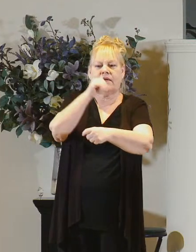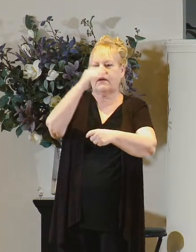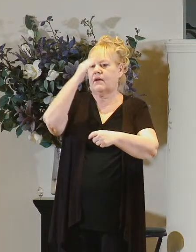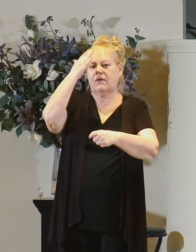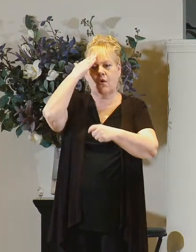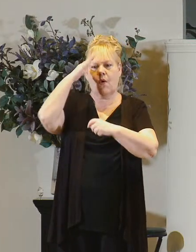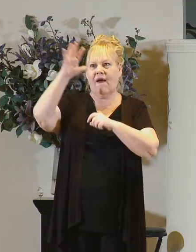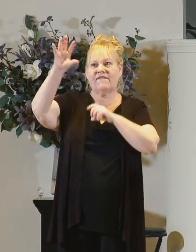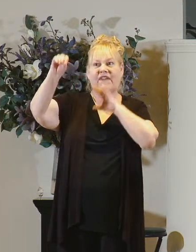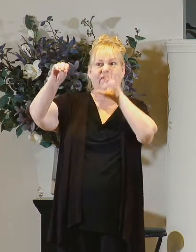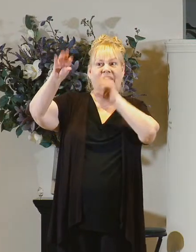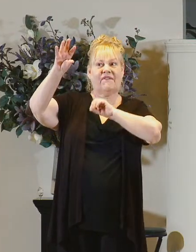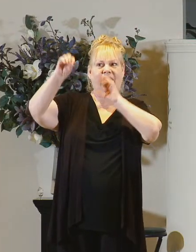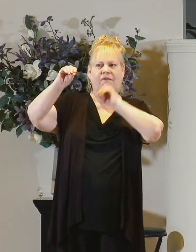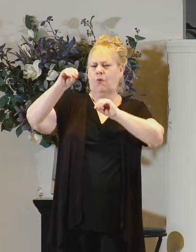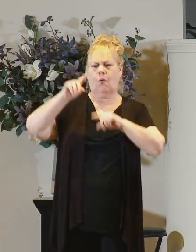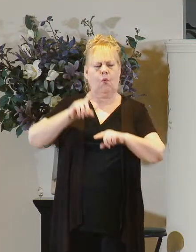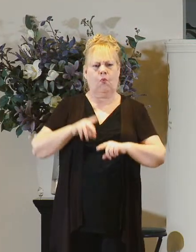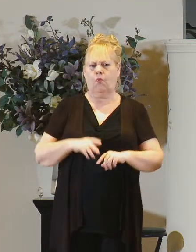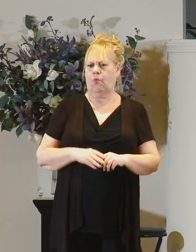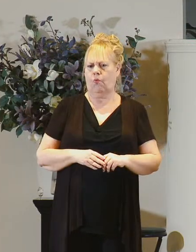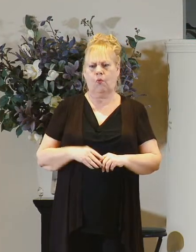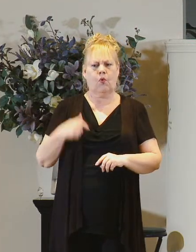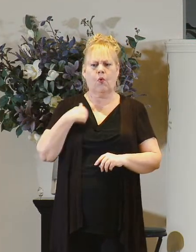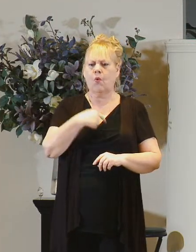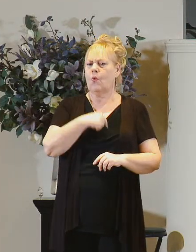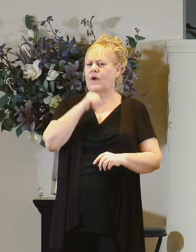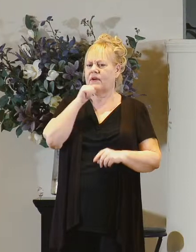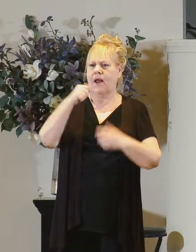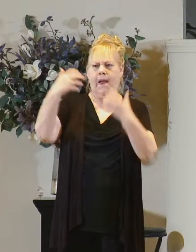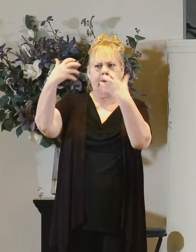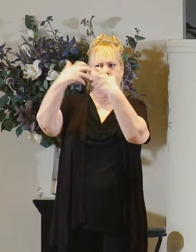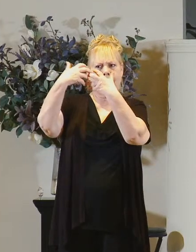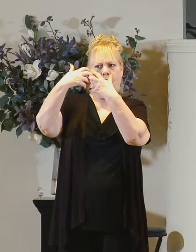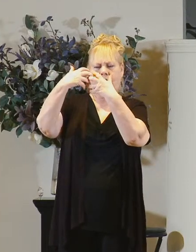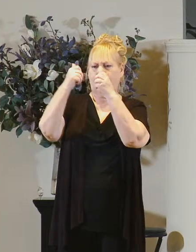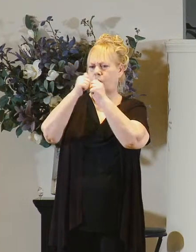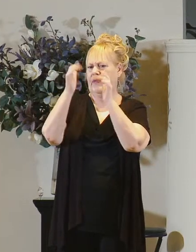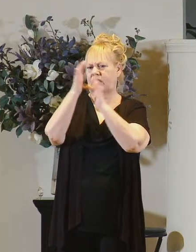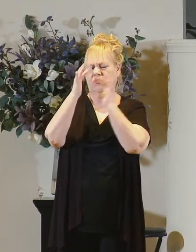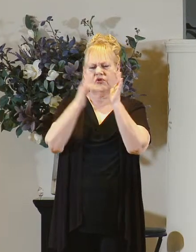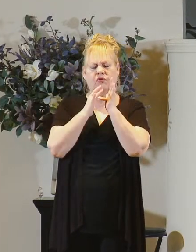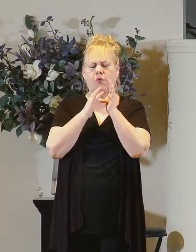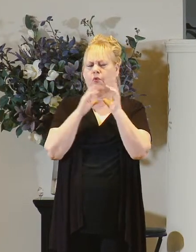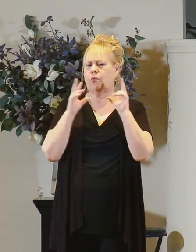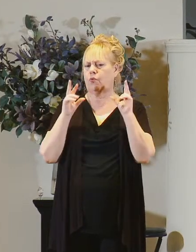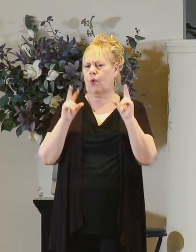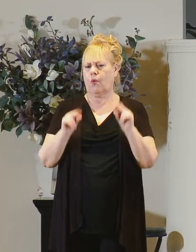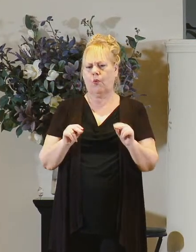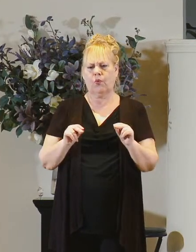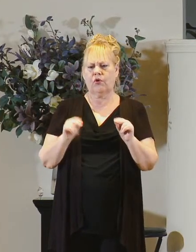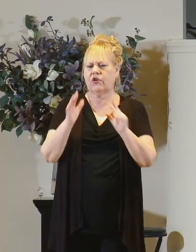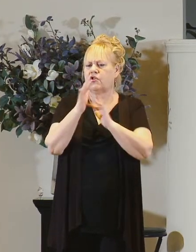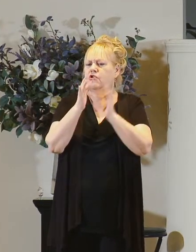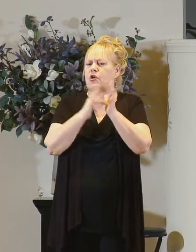50 deal we are not in partnership with jesus he's not going to ask our